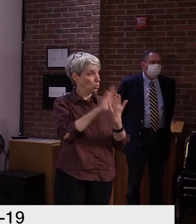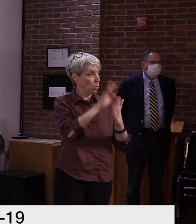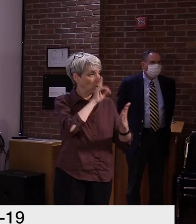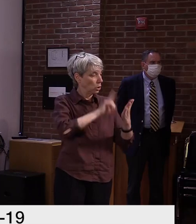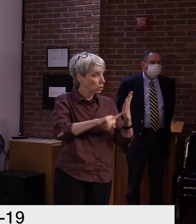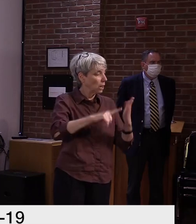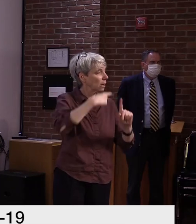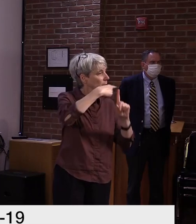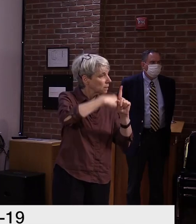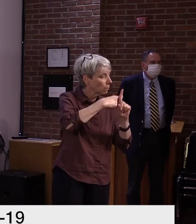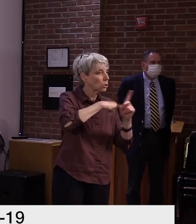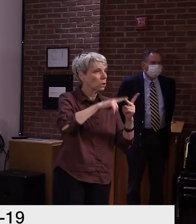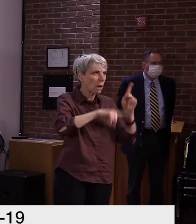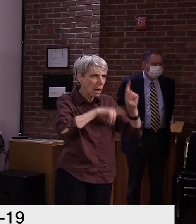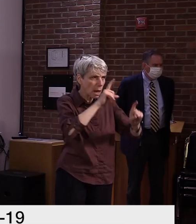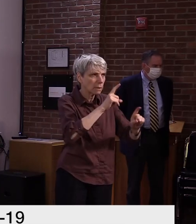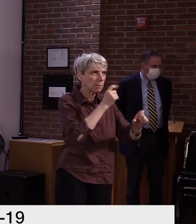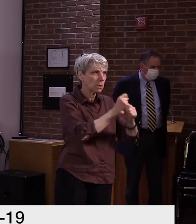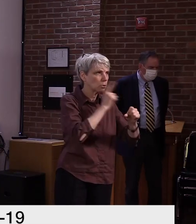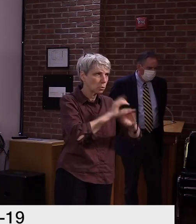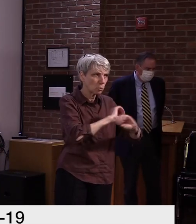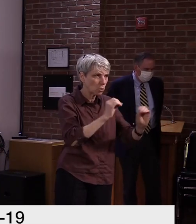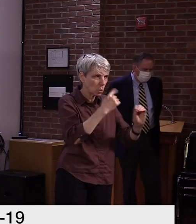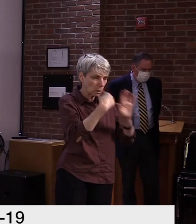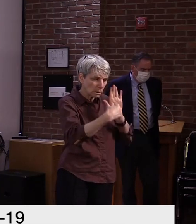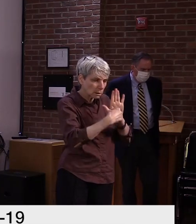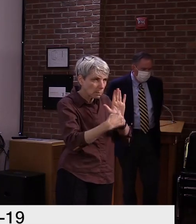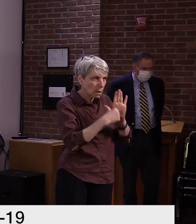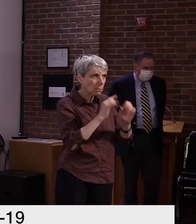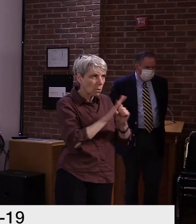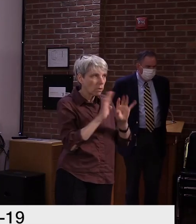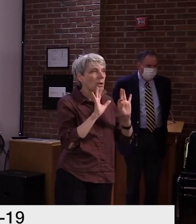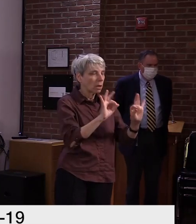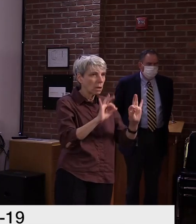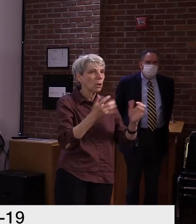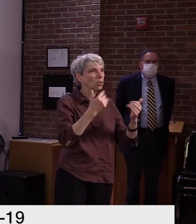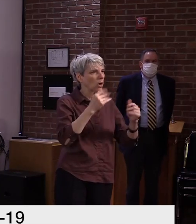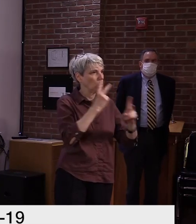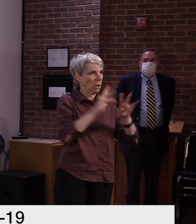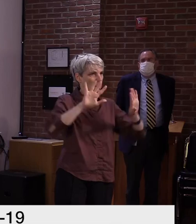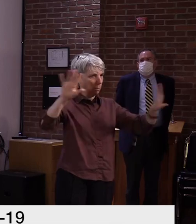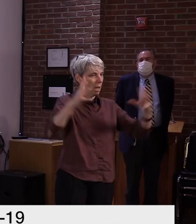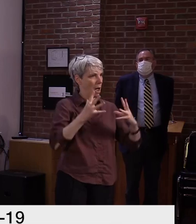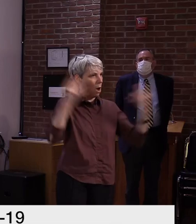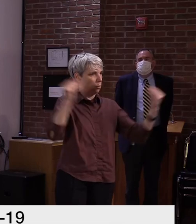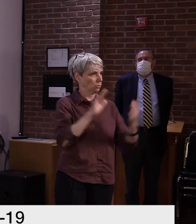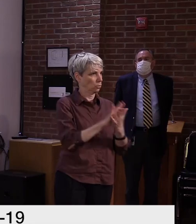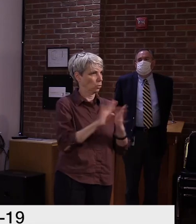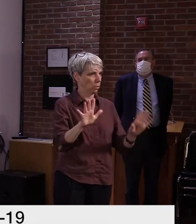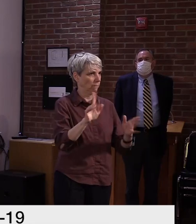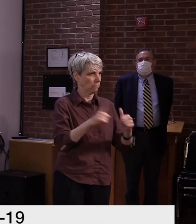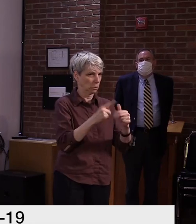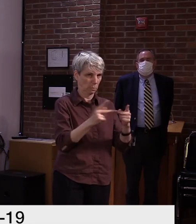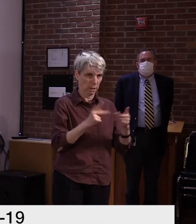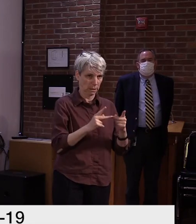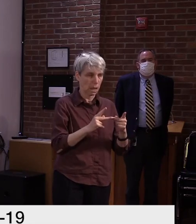But we recognize that there may in fact be cases of COVID-19 in schools. And so to keep it from spreading,